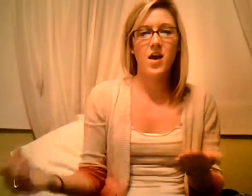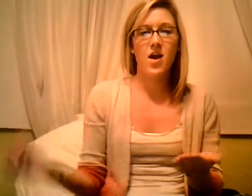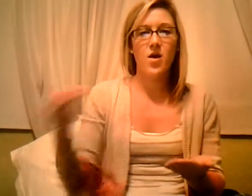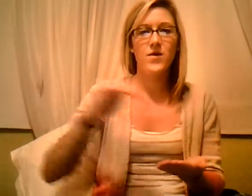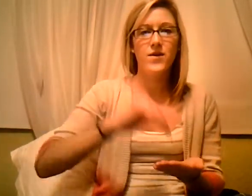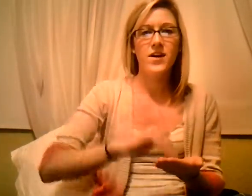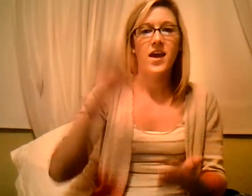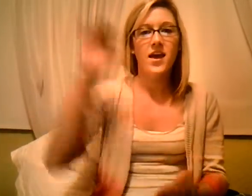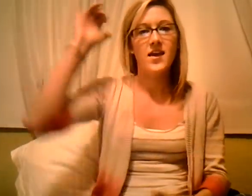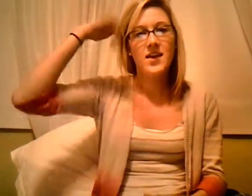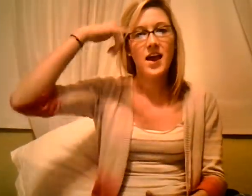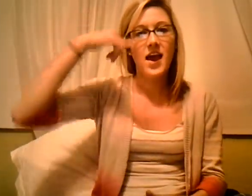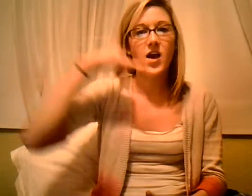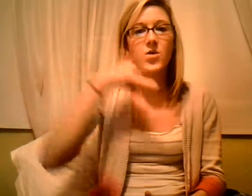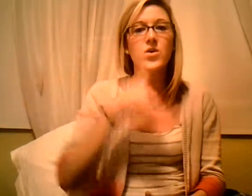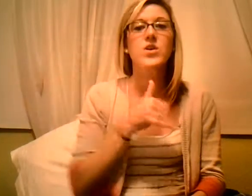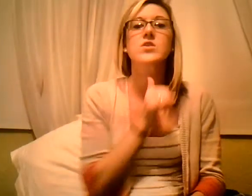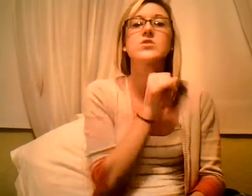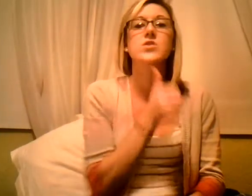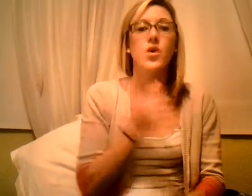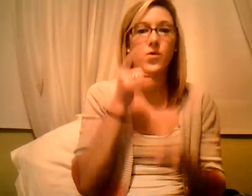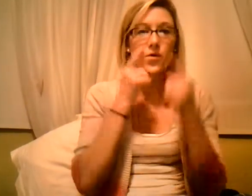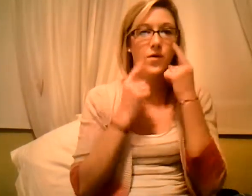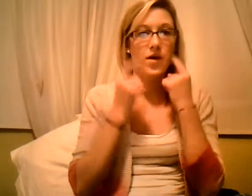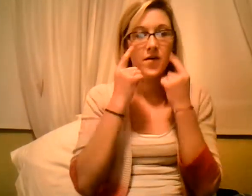on again. Cowgirls don't cry.